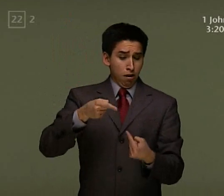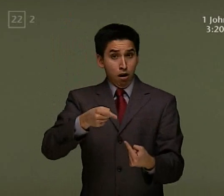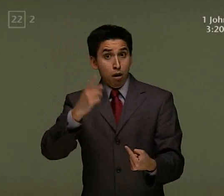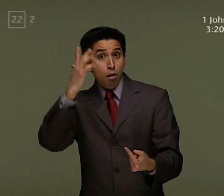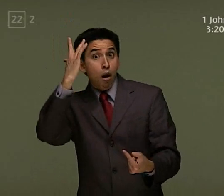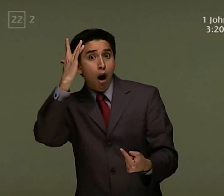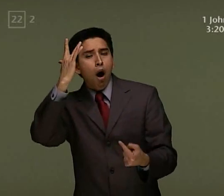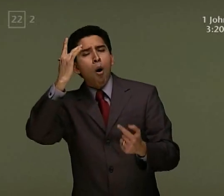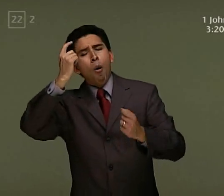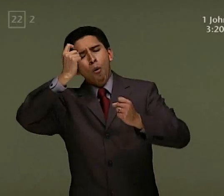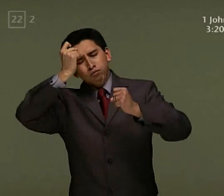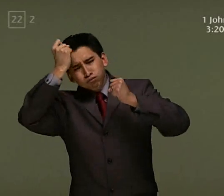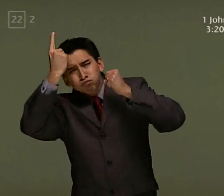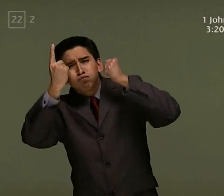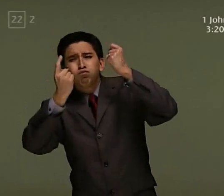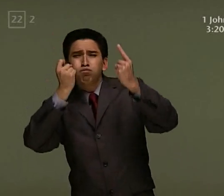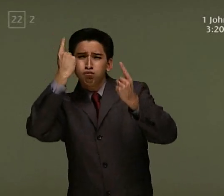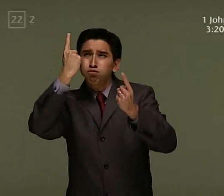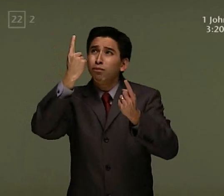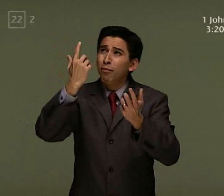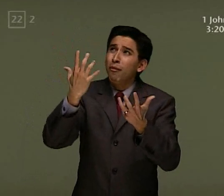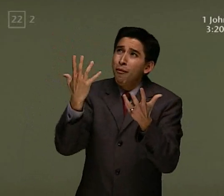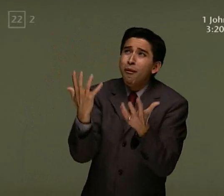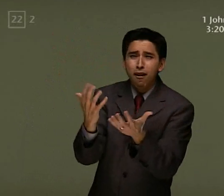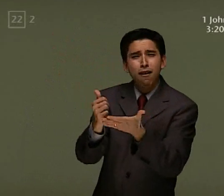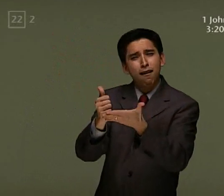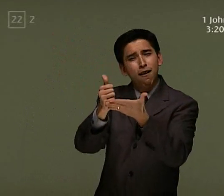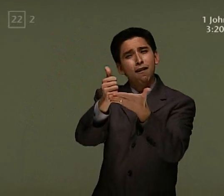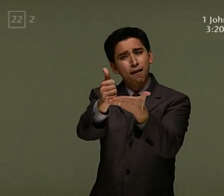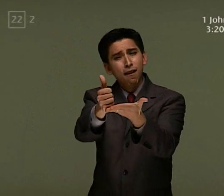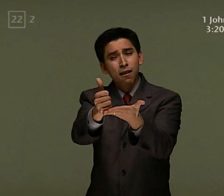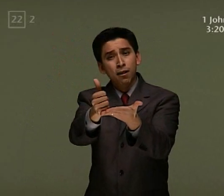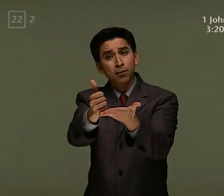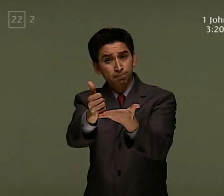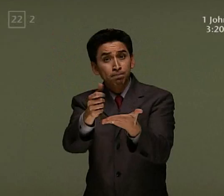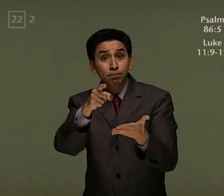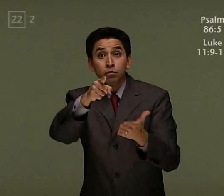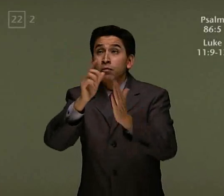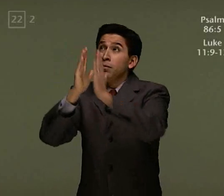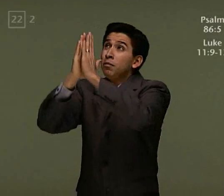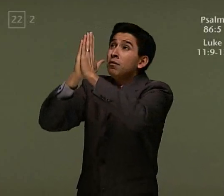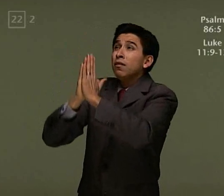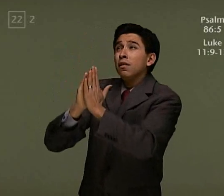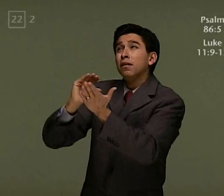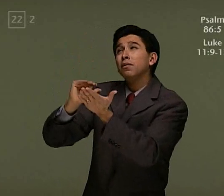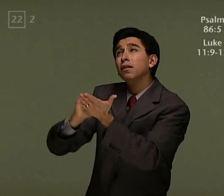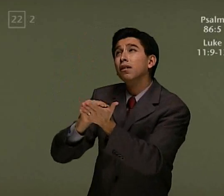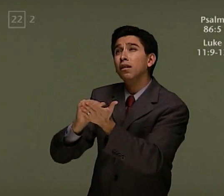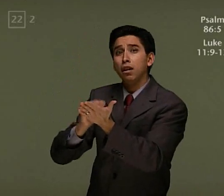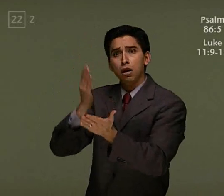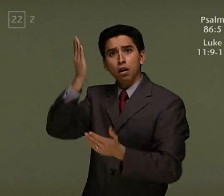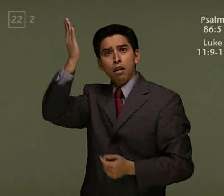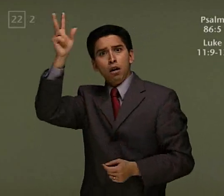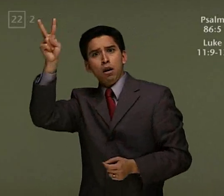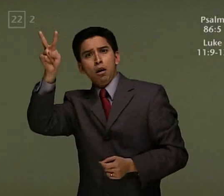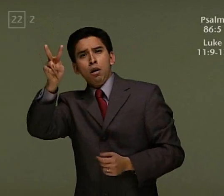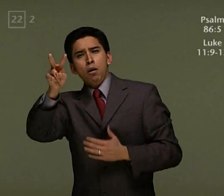you bought it Dirty on my dick on that coat like Spaulding Bitches suck my dick because I look like J.K.